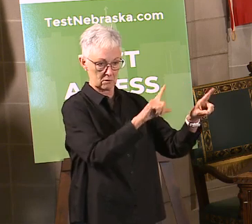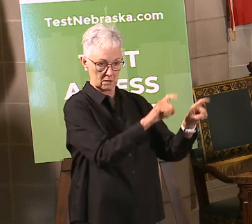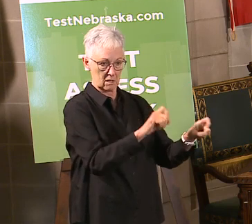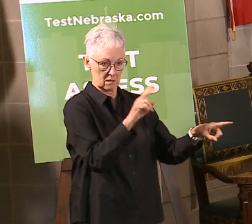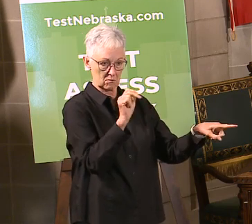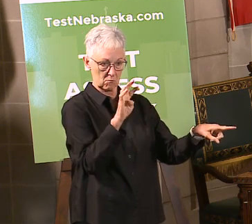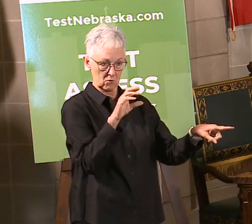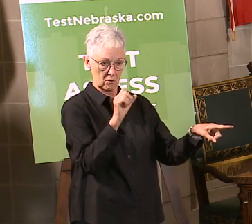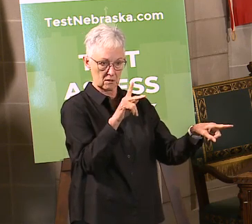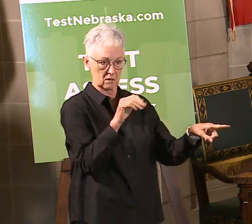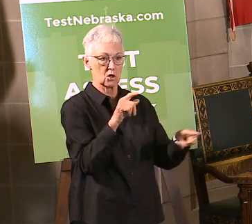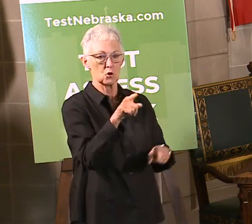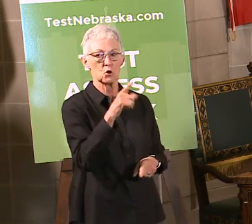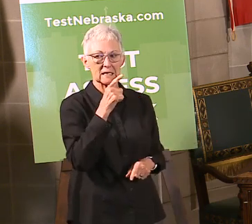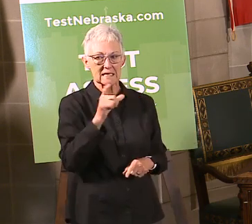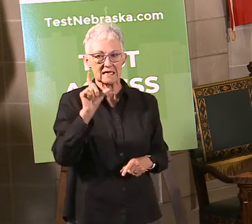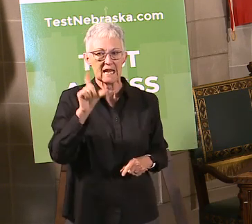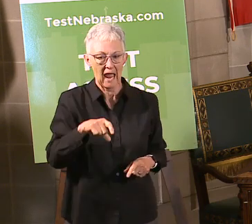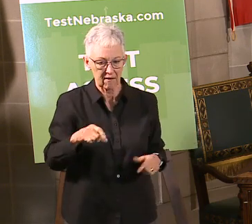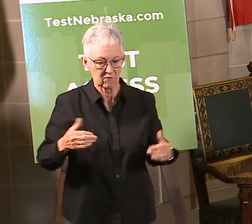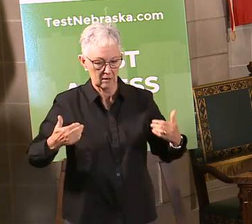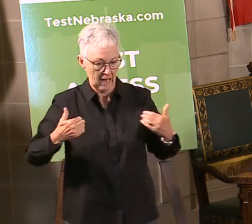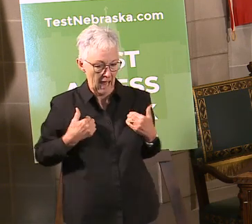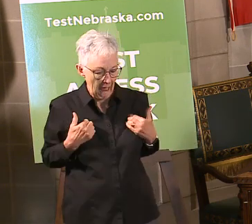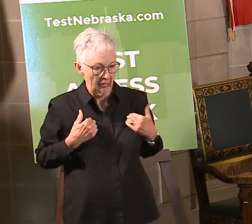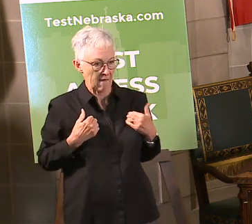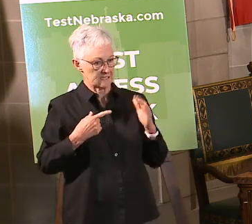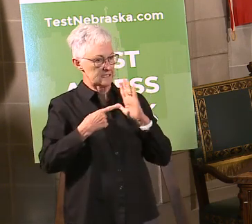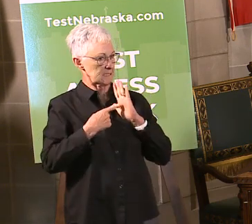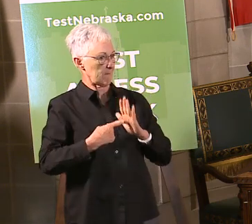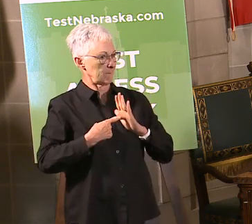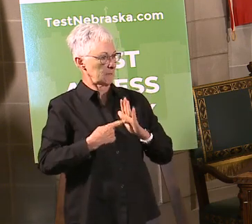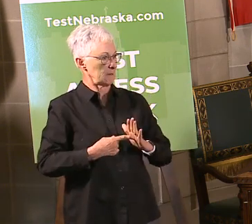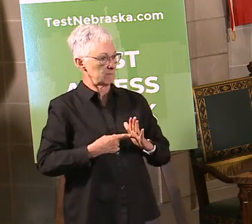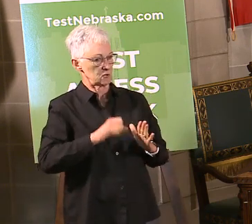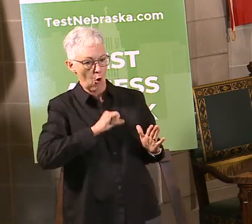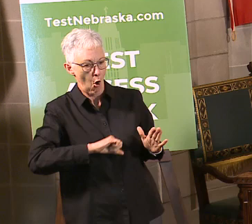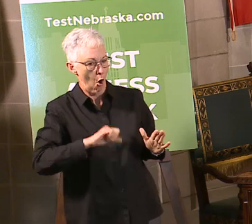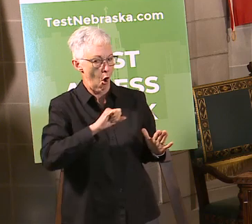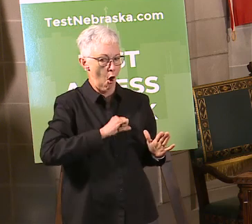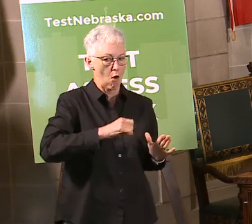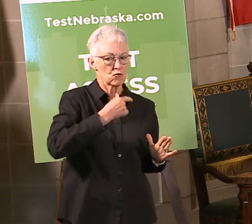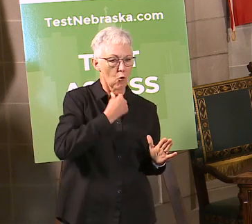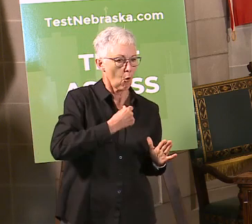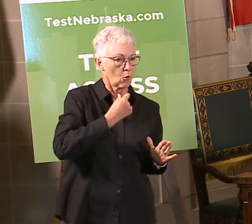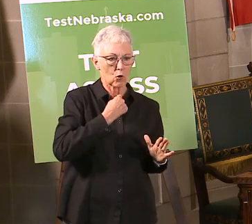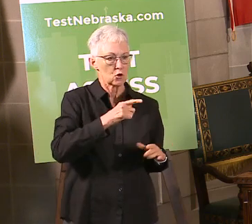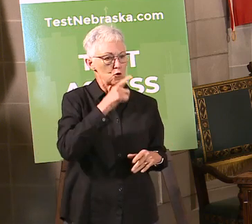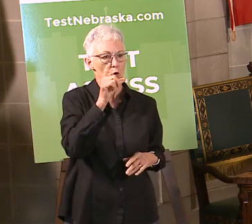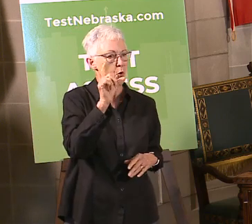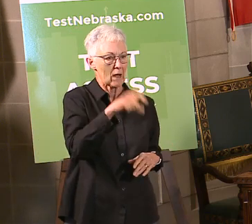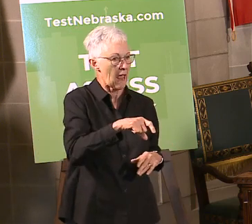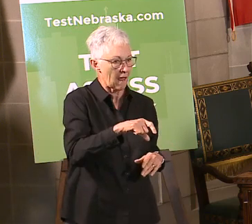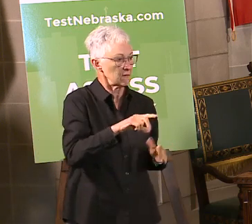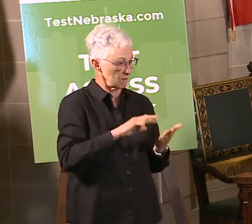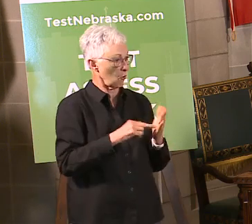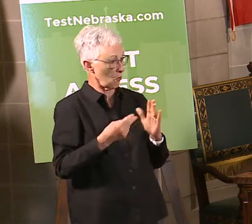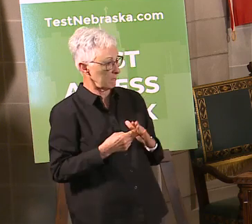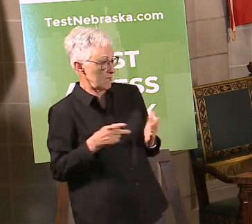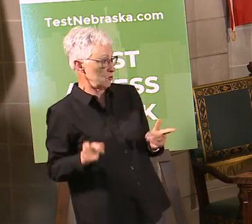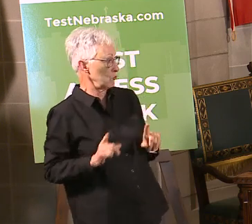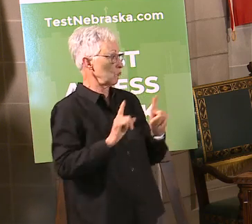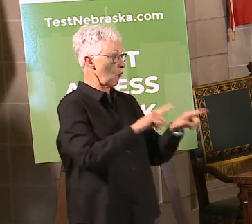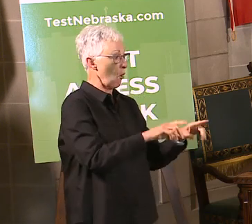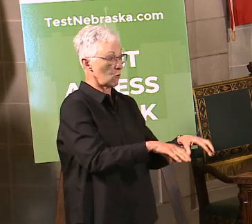extended it to people who are 65 or older. Again, you don't have to be symptomatic to be able to get prioritized to do that, which means if you're testing non